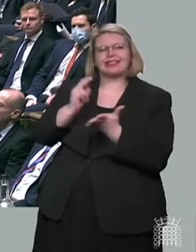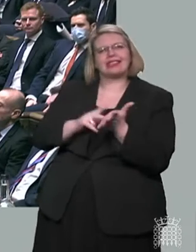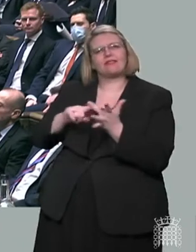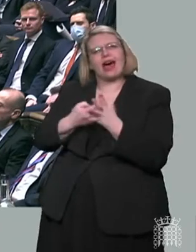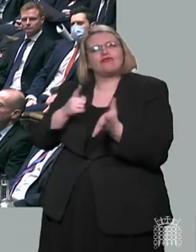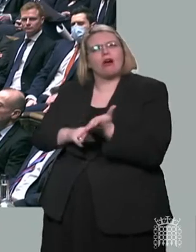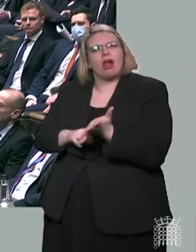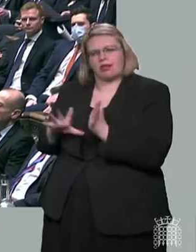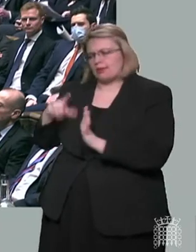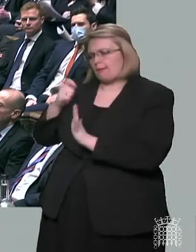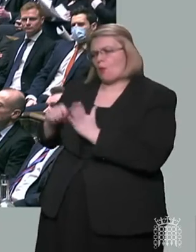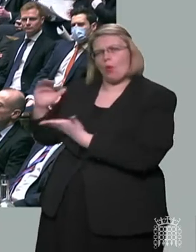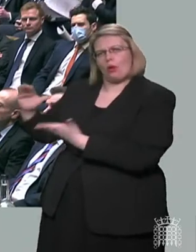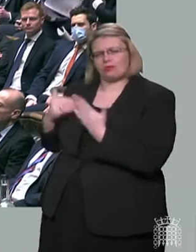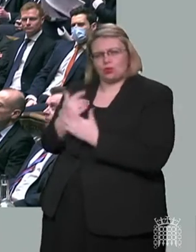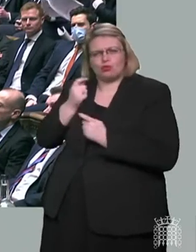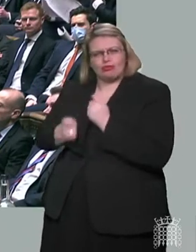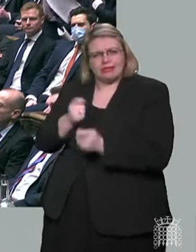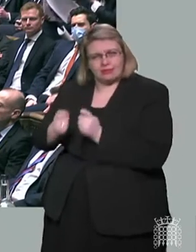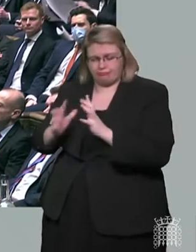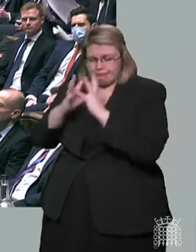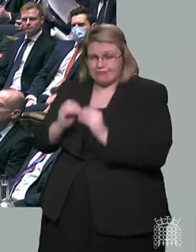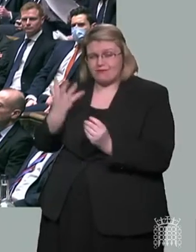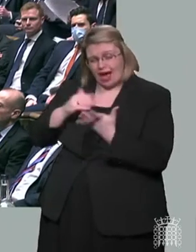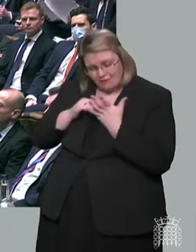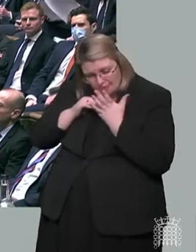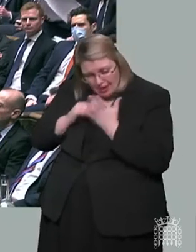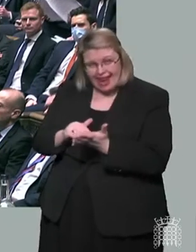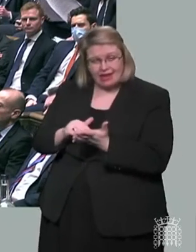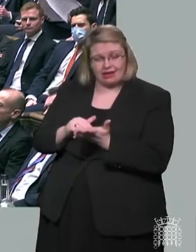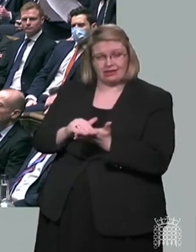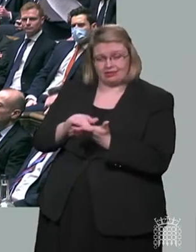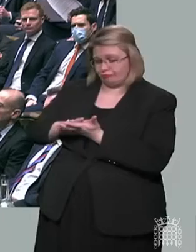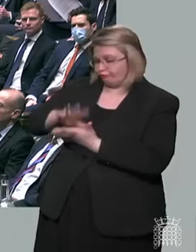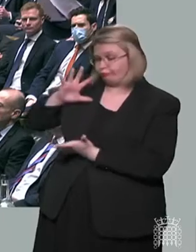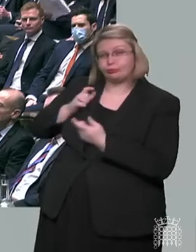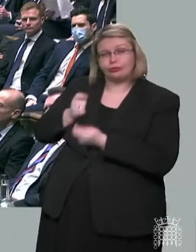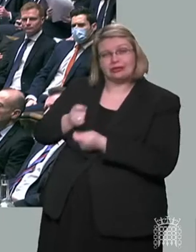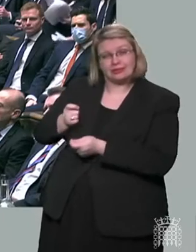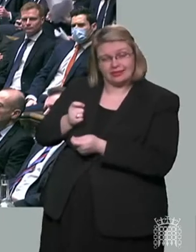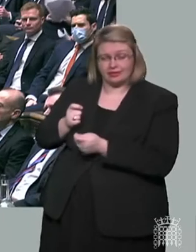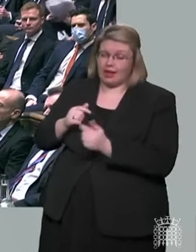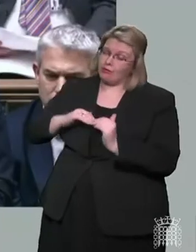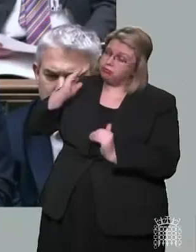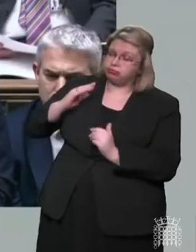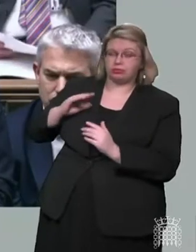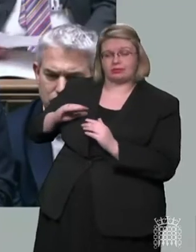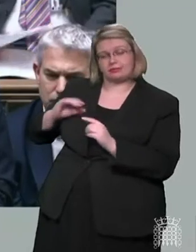securing a supply of almost 5 million more per head than any other country in Europe.